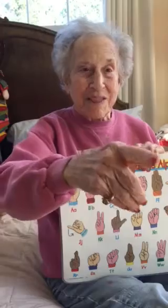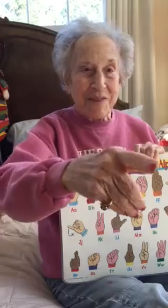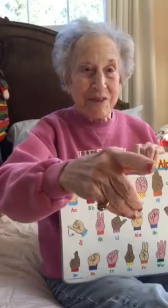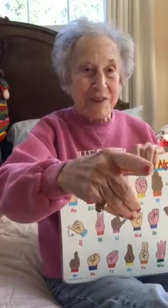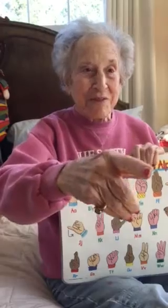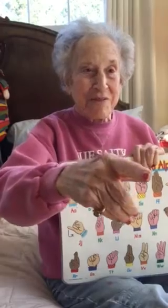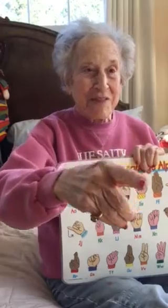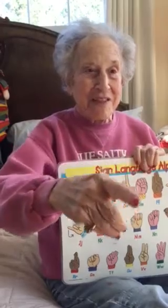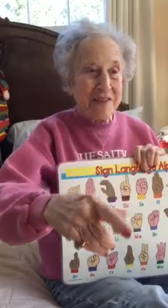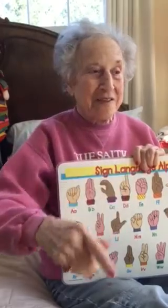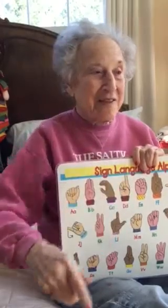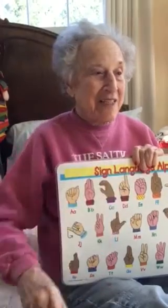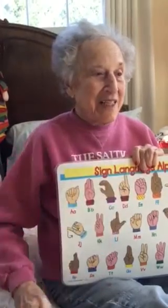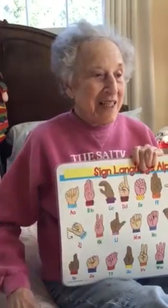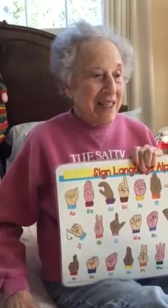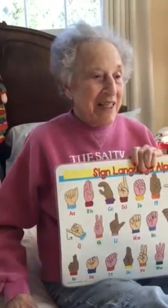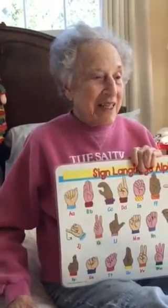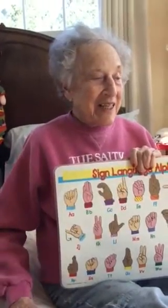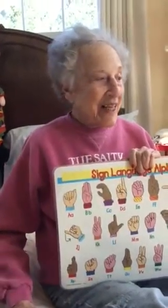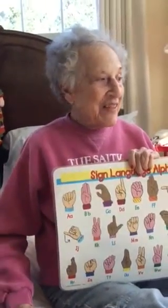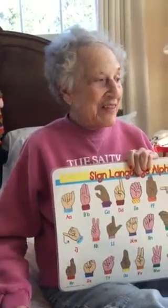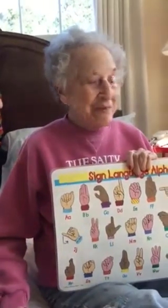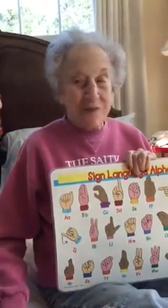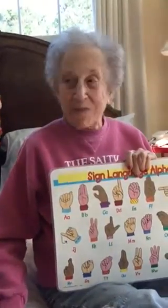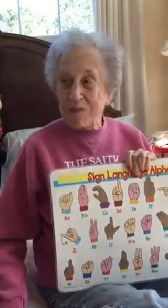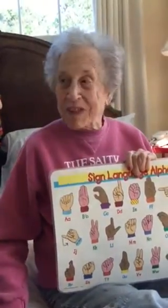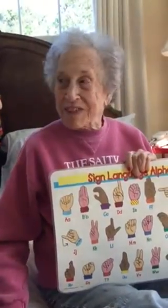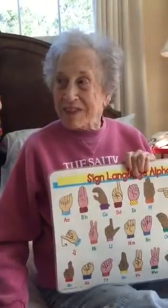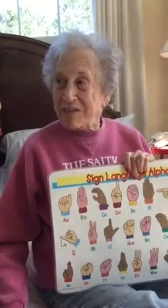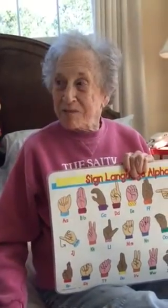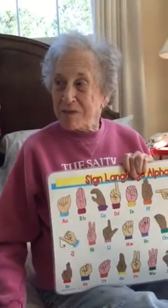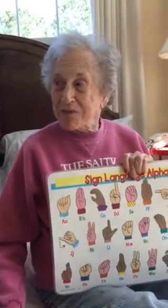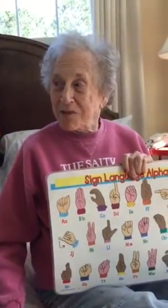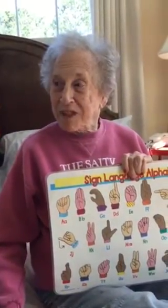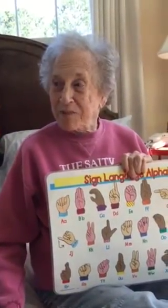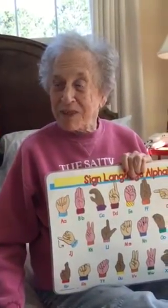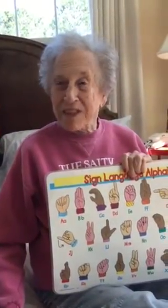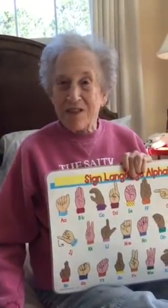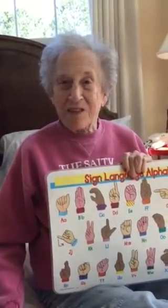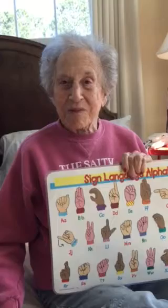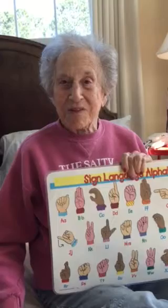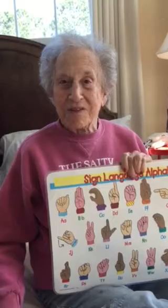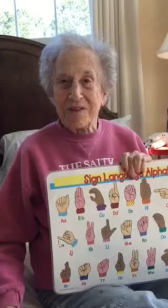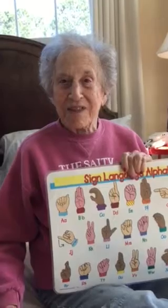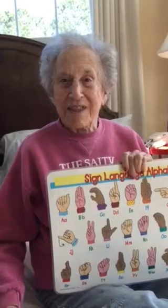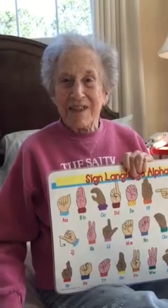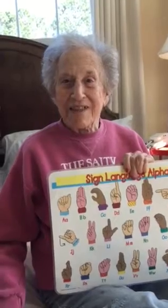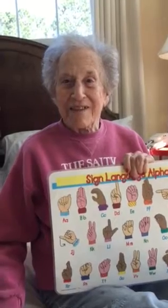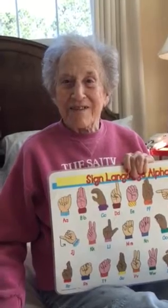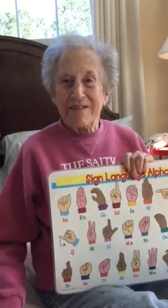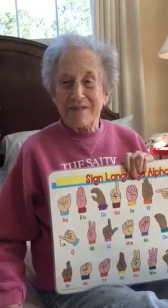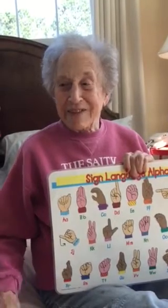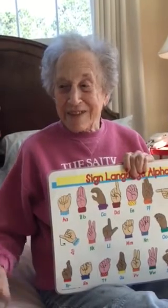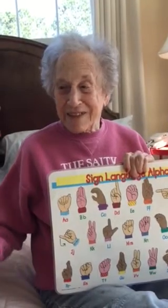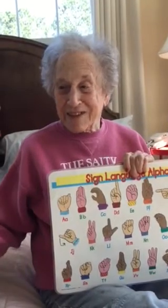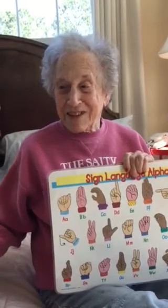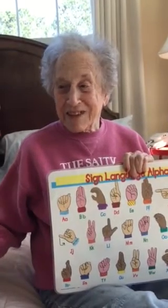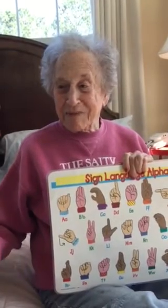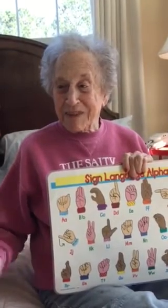my dresser over there. And I think the woman has lived here before. I hope I get along with her. You will. Because she's going to sleep in